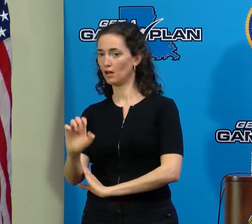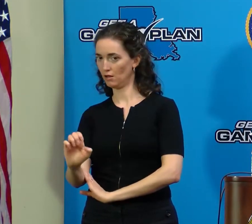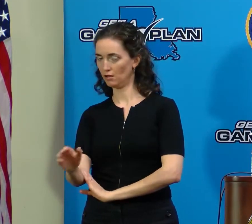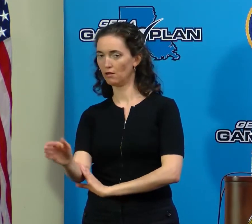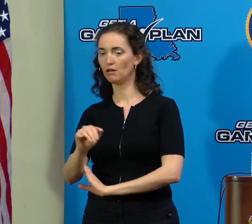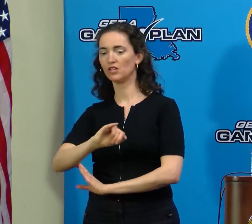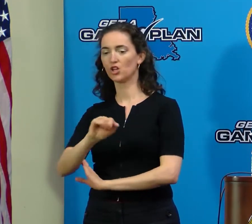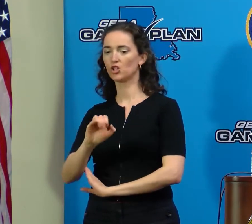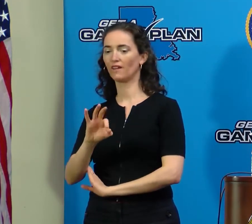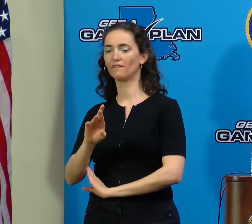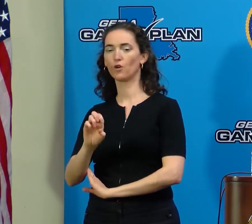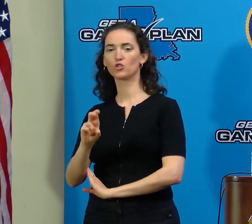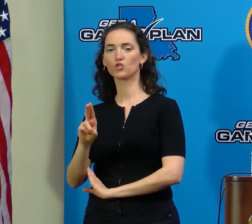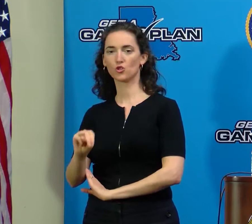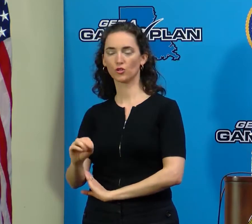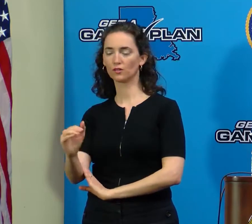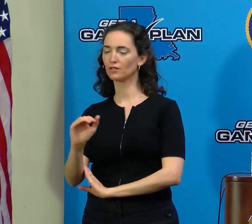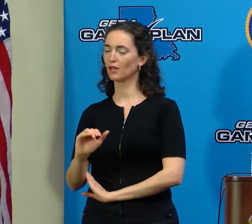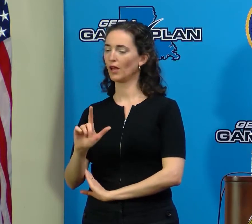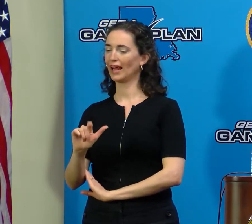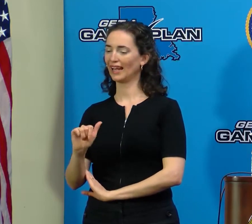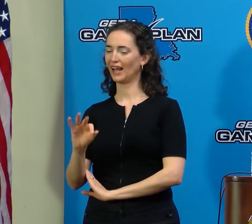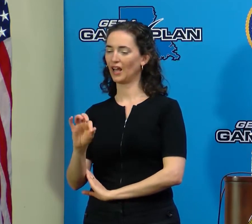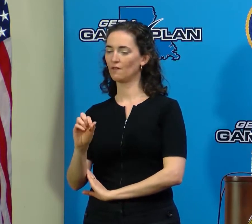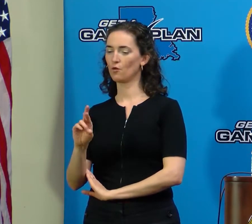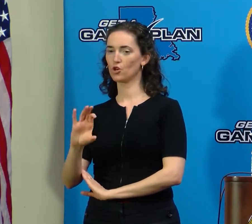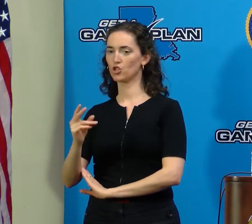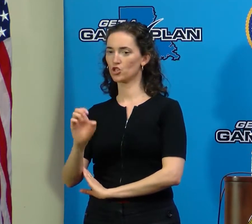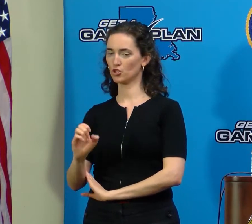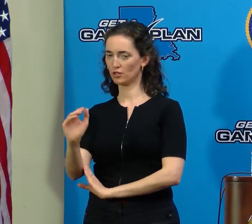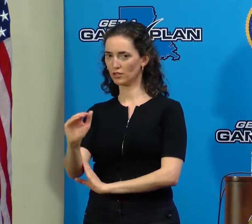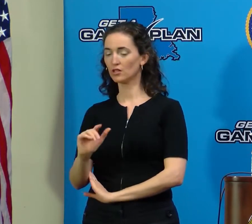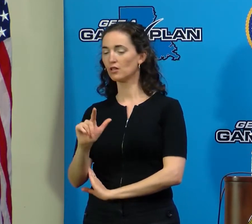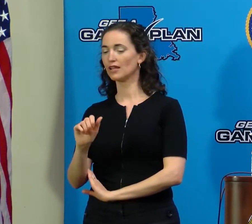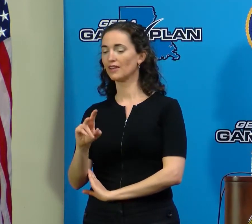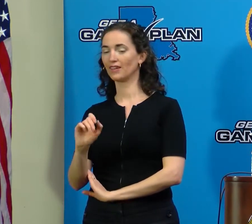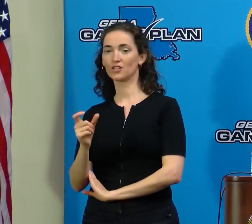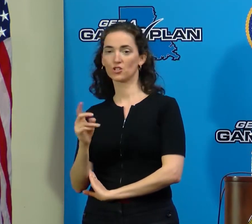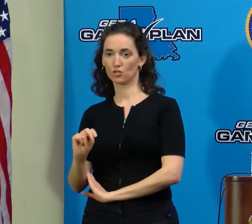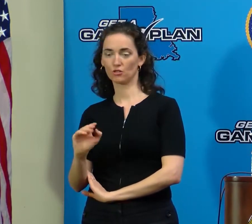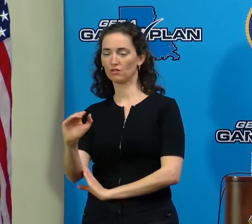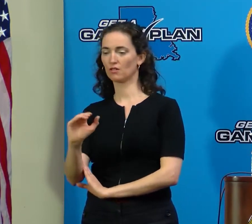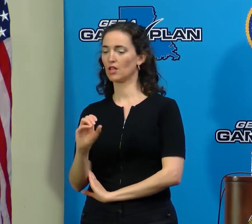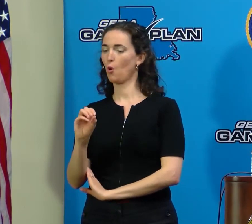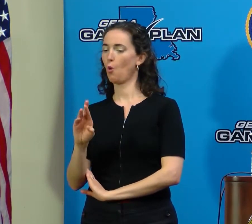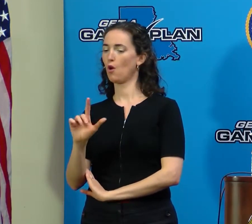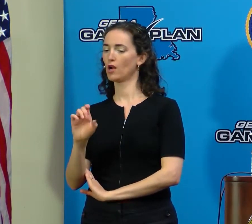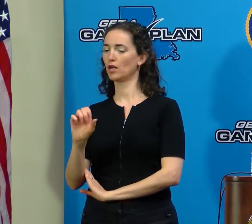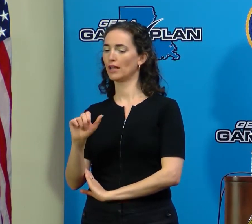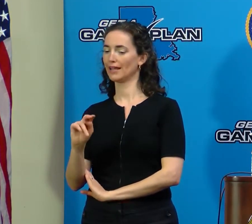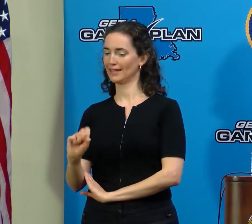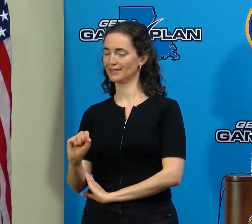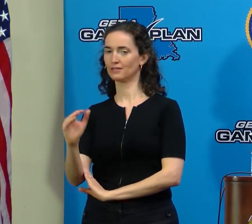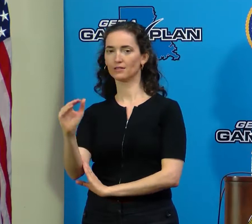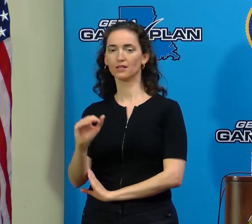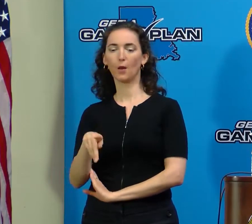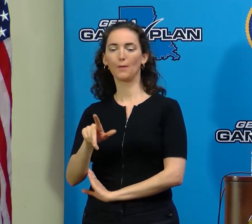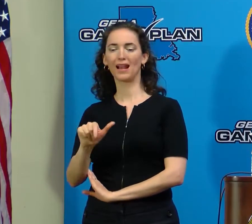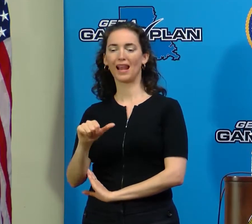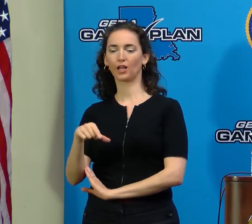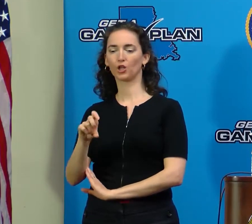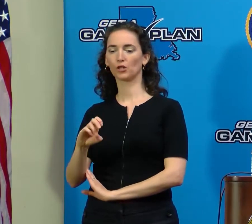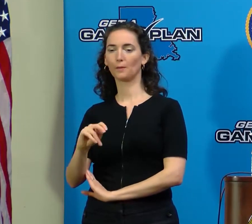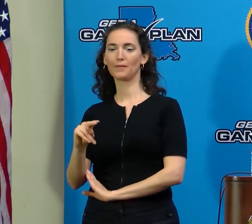Jefferson, Lafourche, Livingston, Orleans, Plaquemines, Point